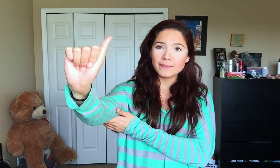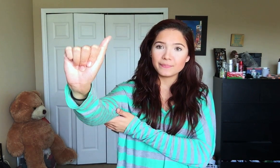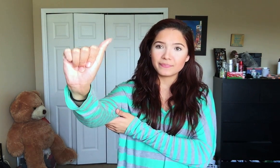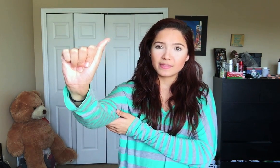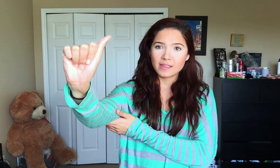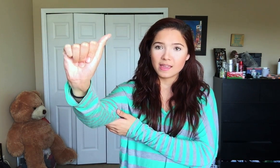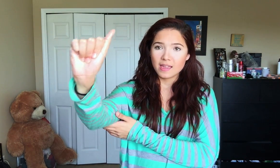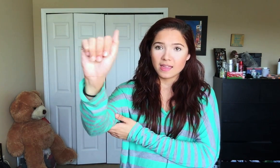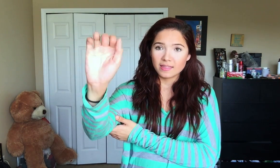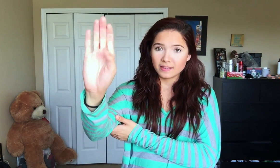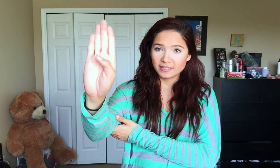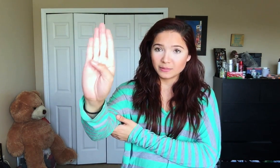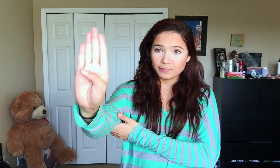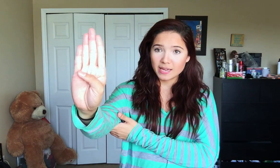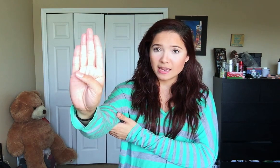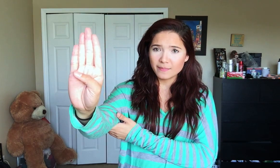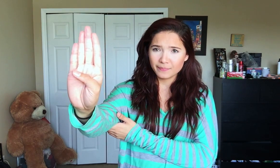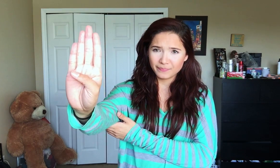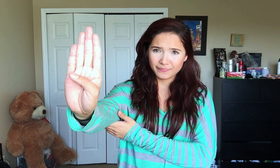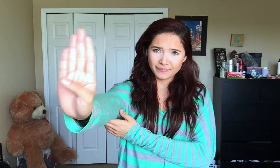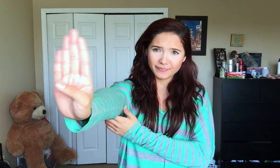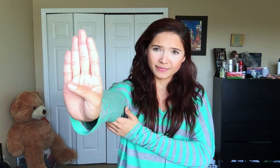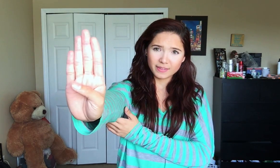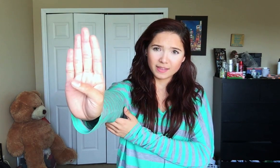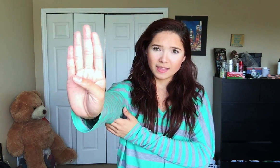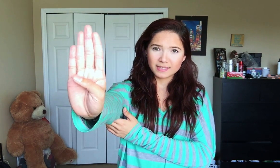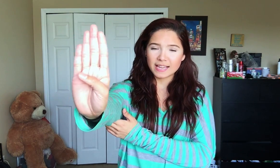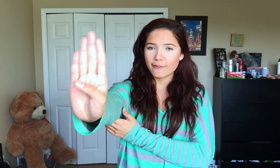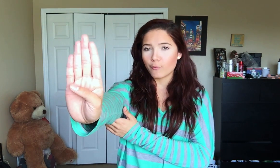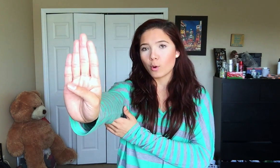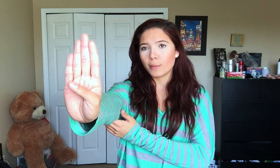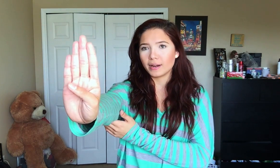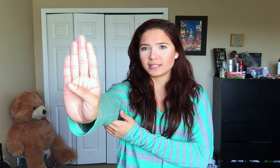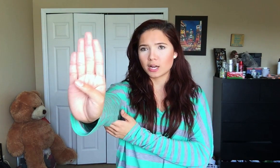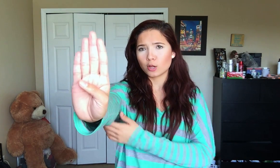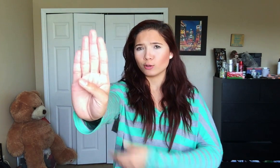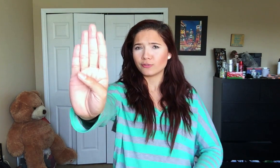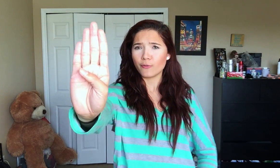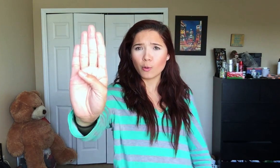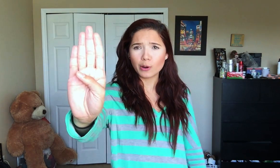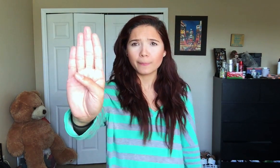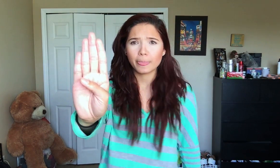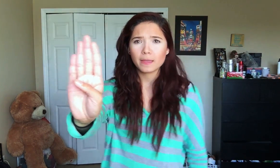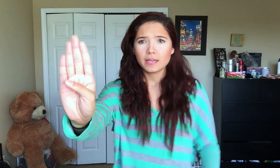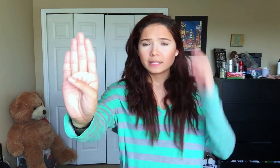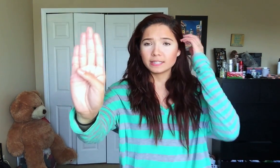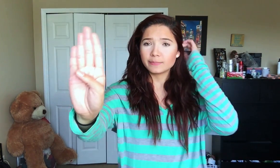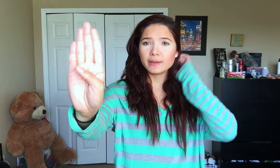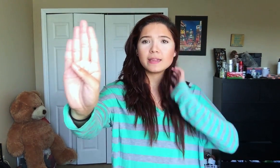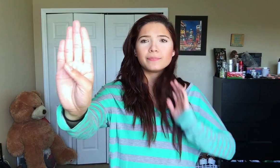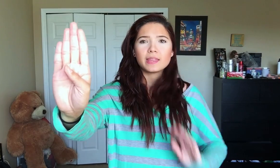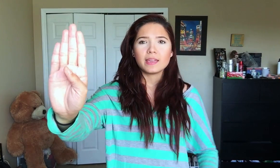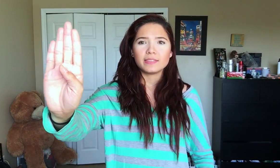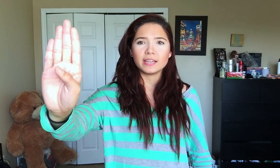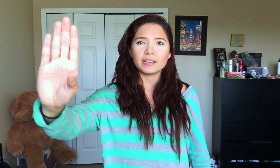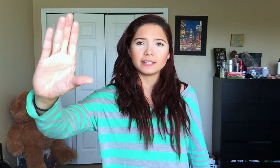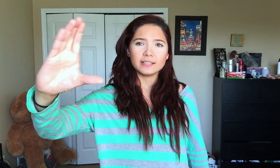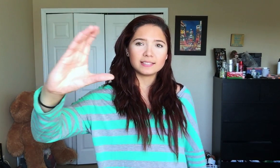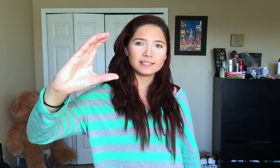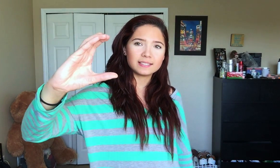this is B like a four but it's like a closed for this B then this is